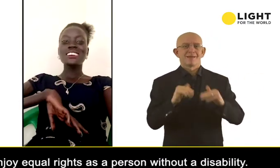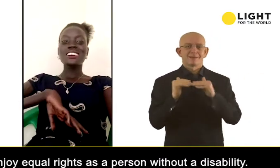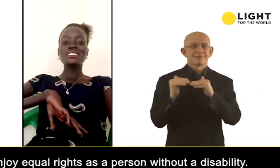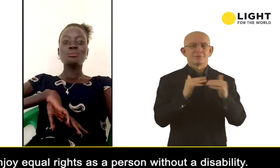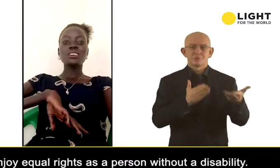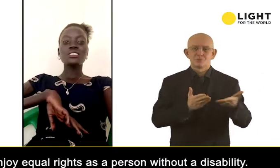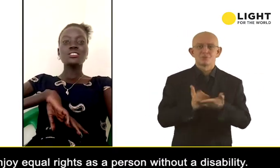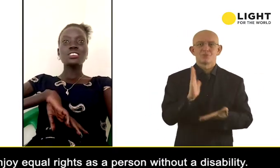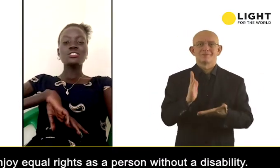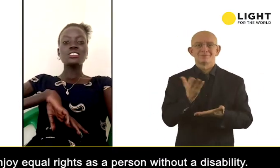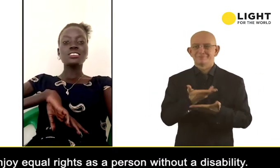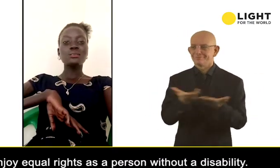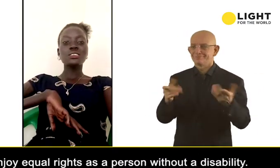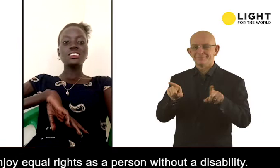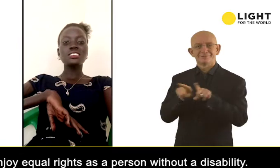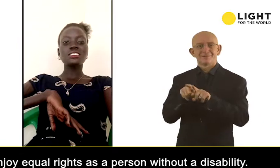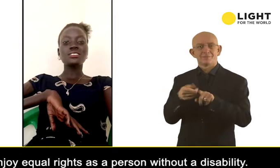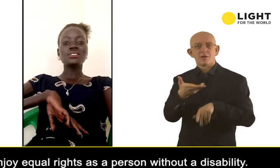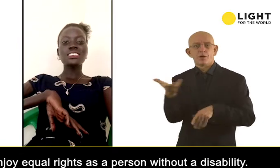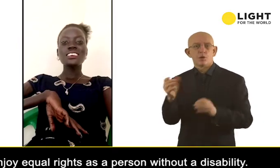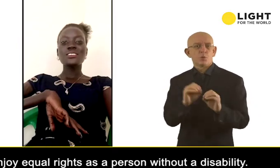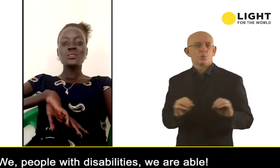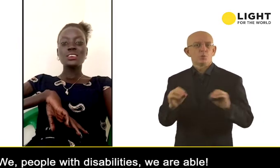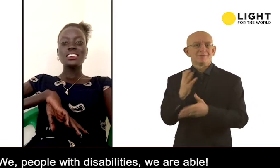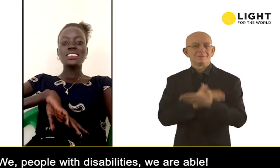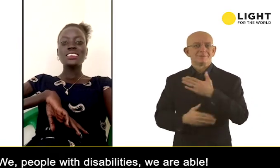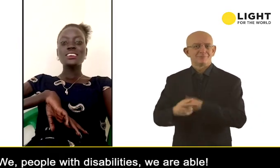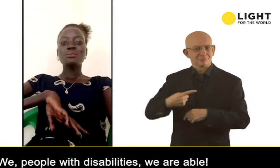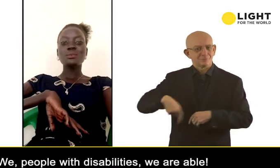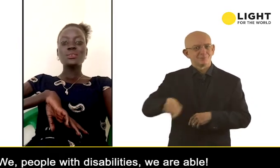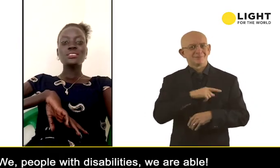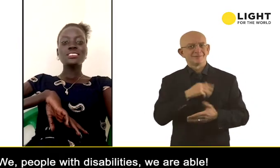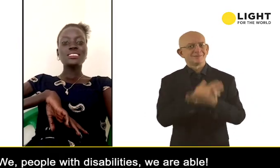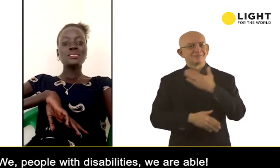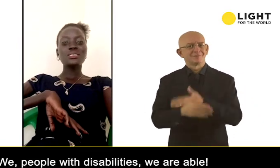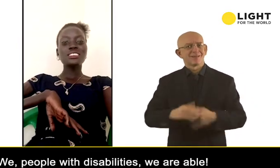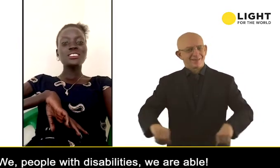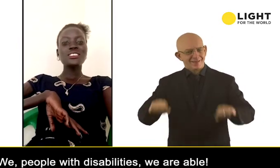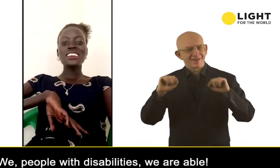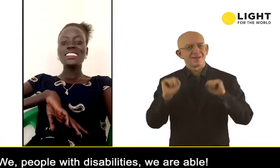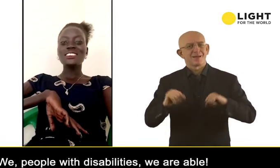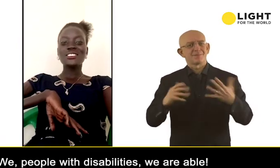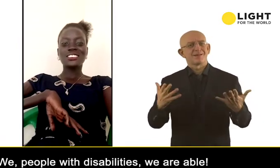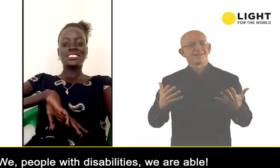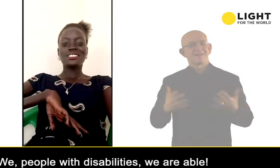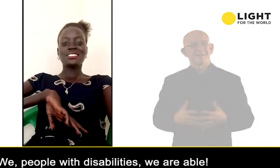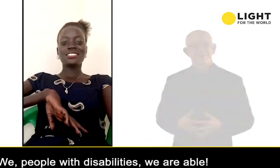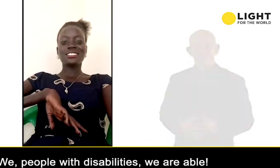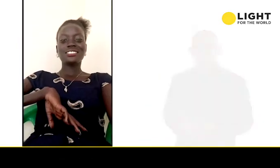rights as a person without disability. We, people with disability, we are level.